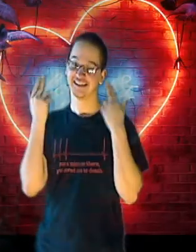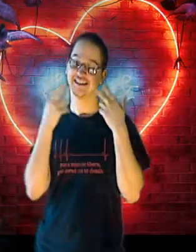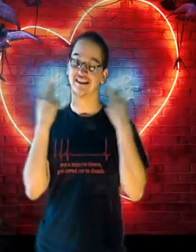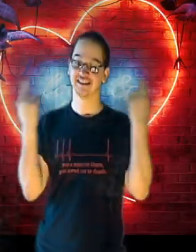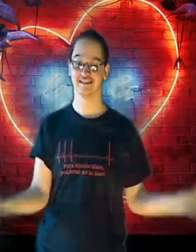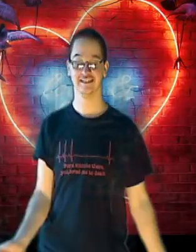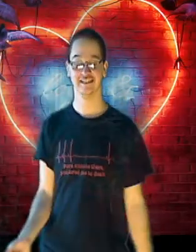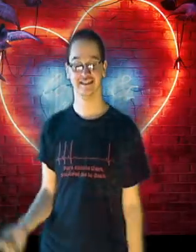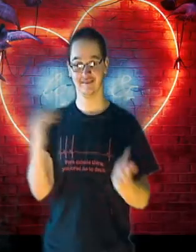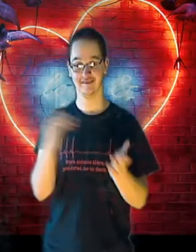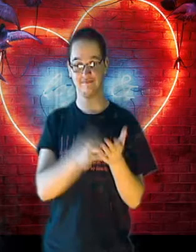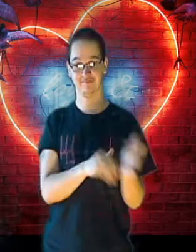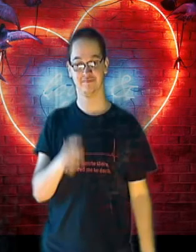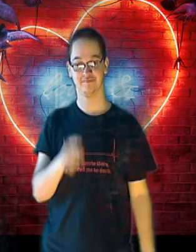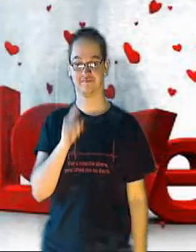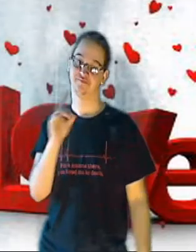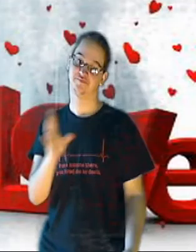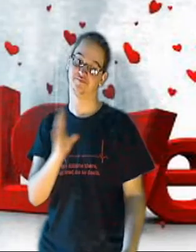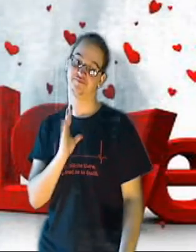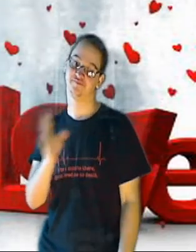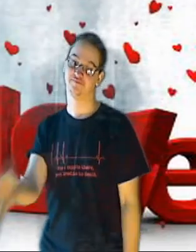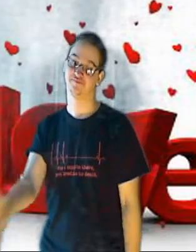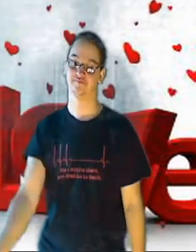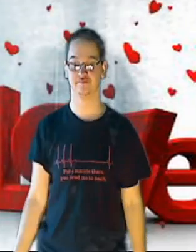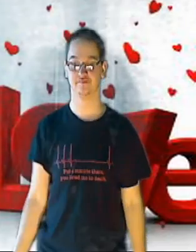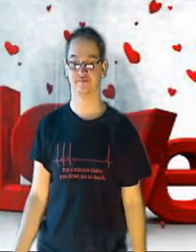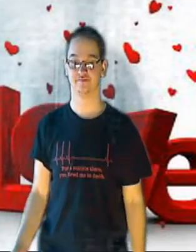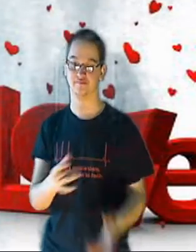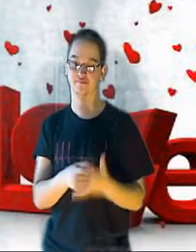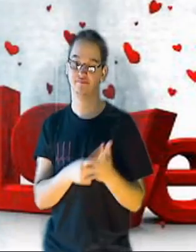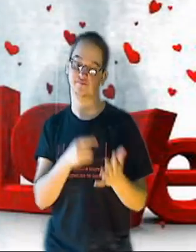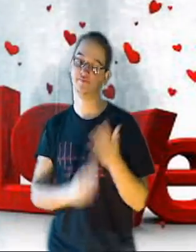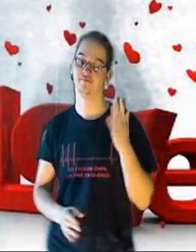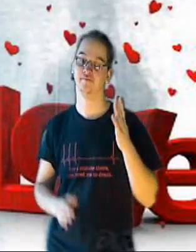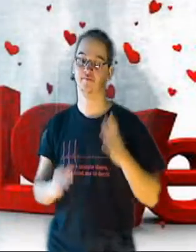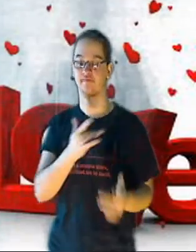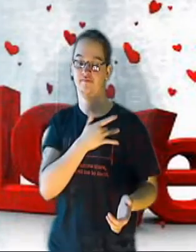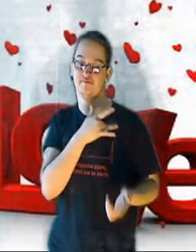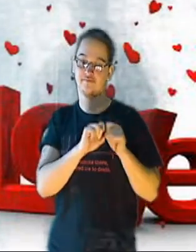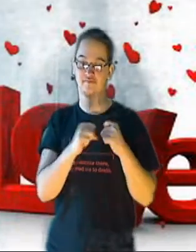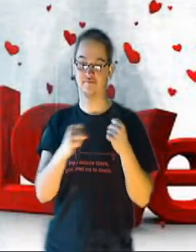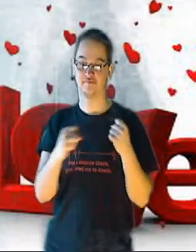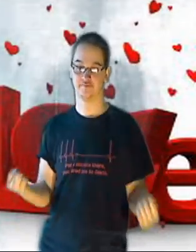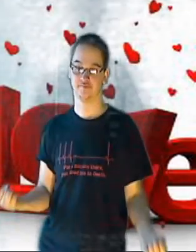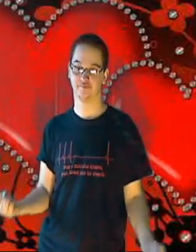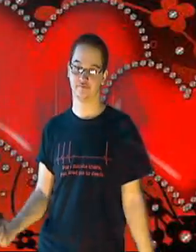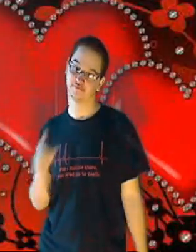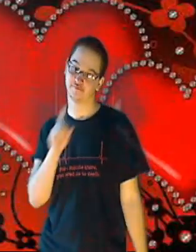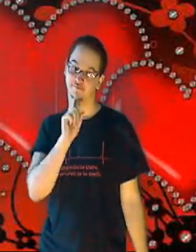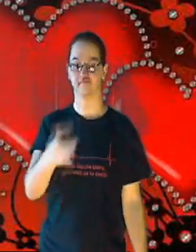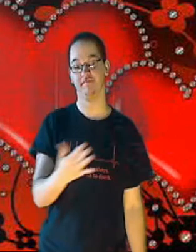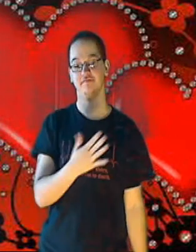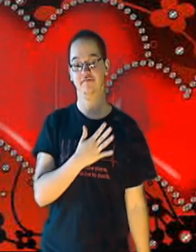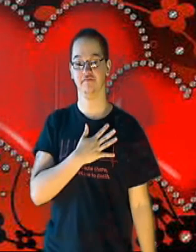call it again That's just fine If you're gonna be somebody's heartbreak, be mine